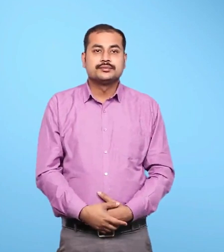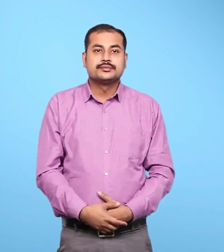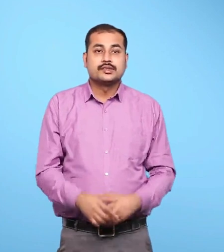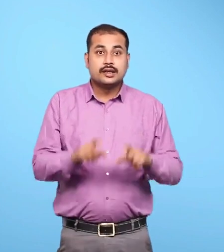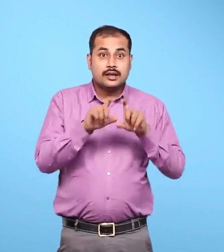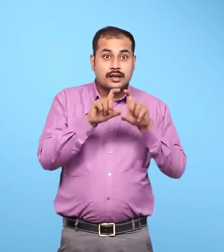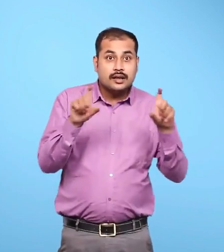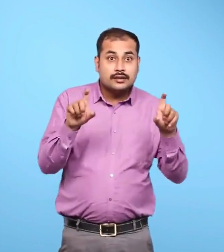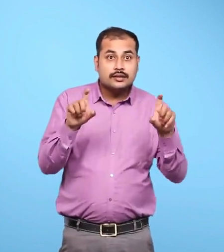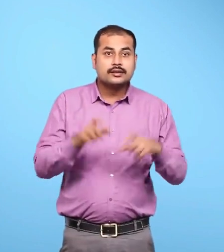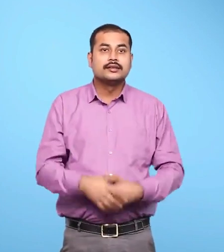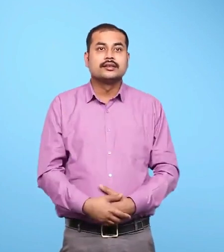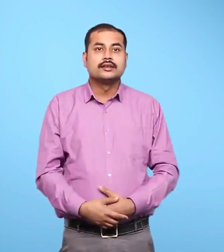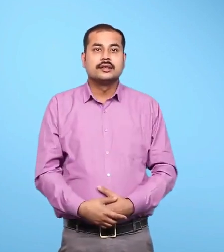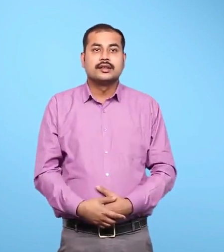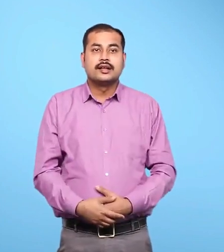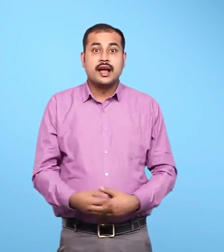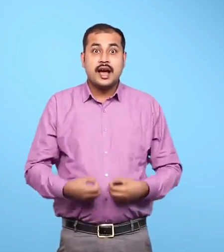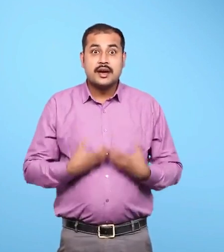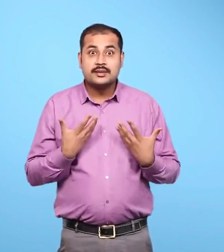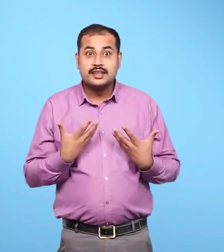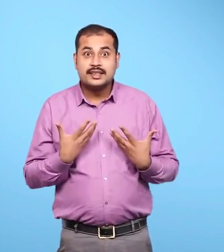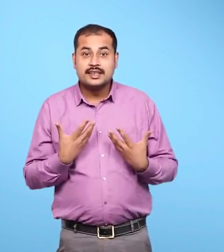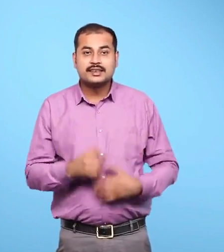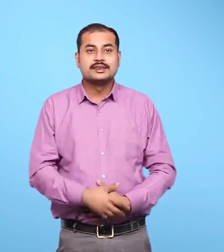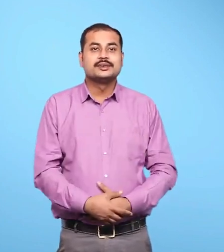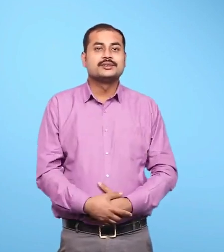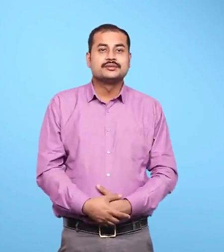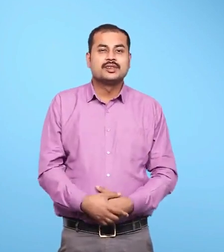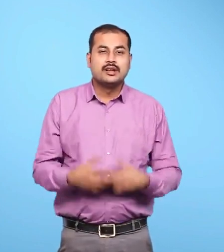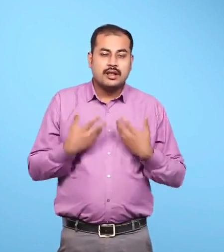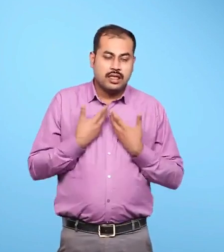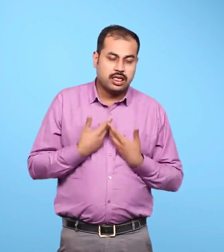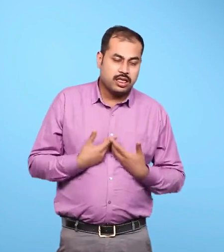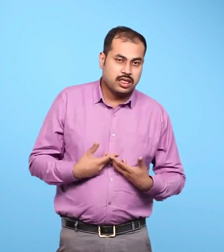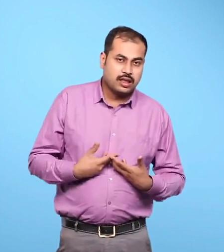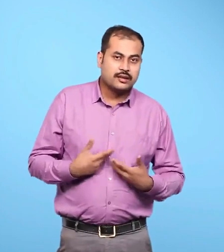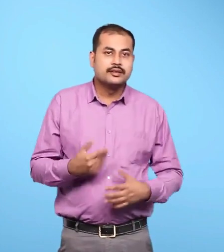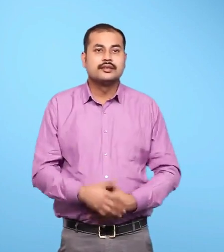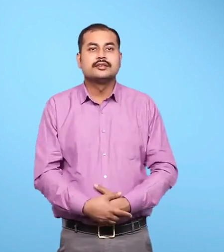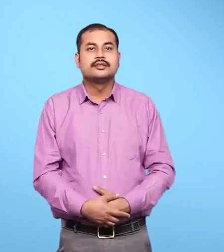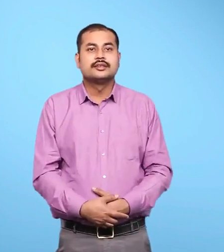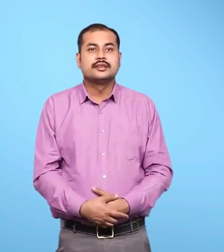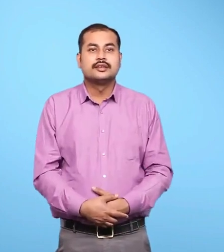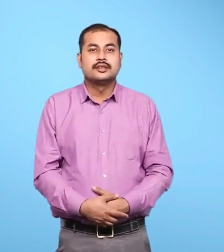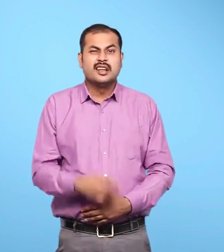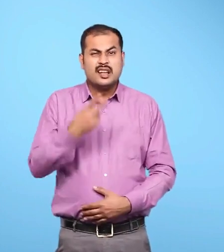Clear Merry Weary Double